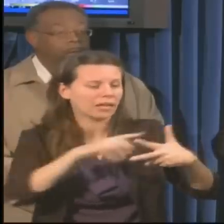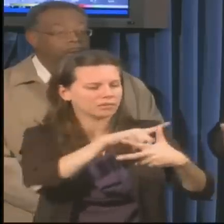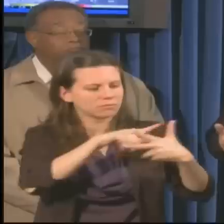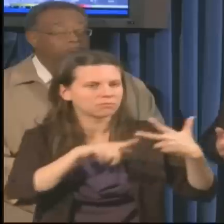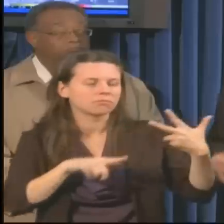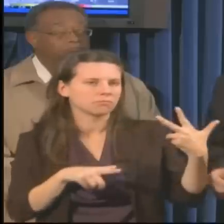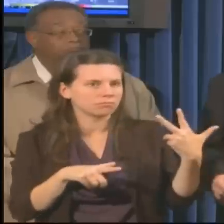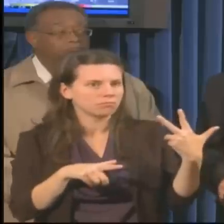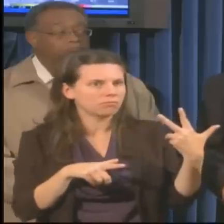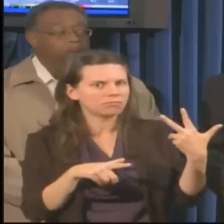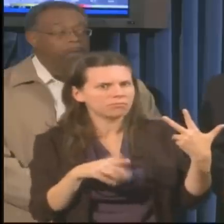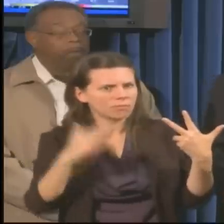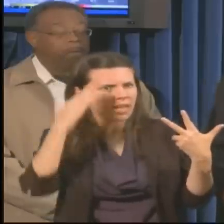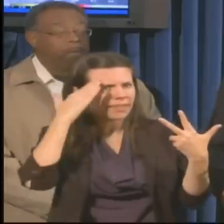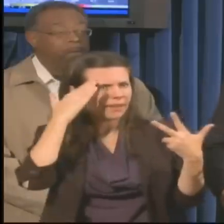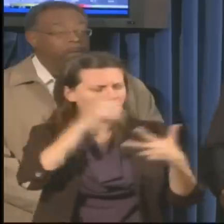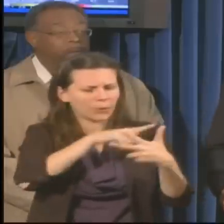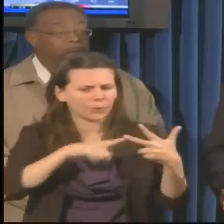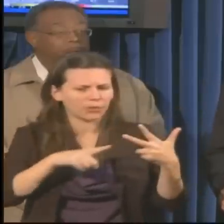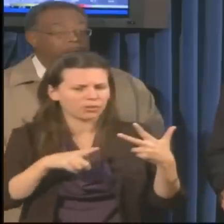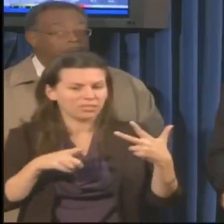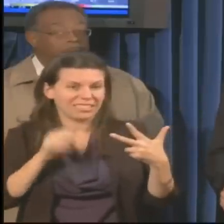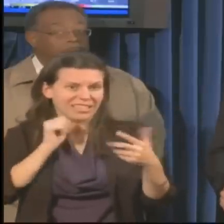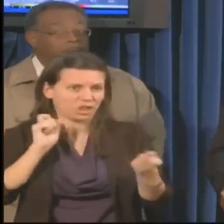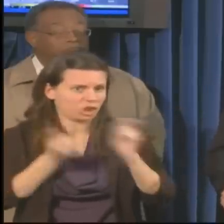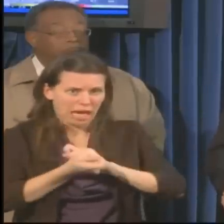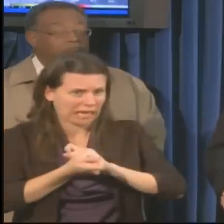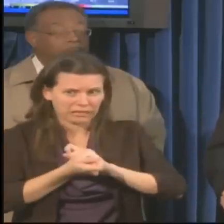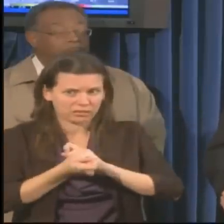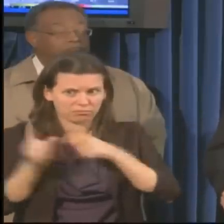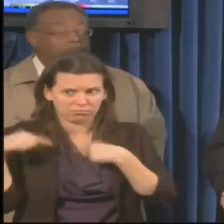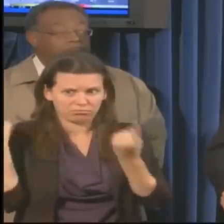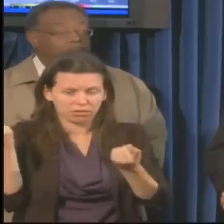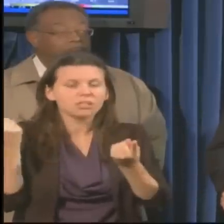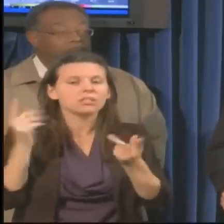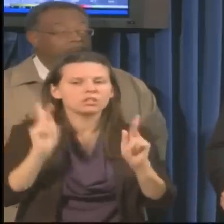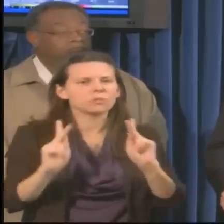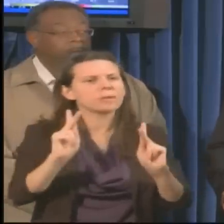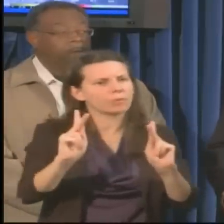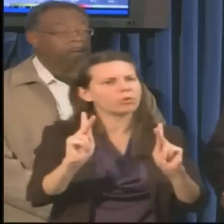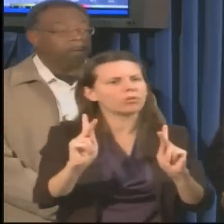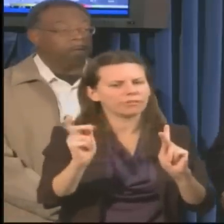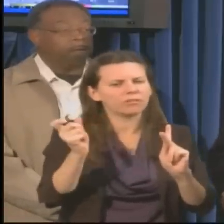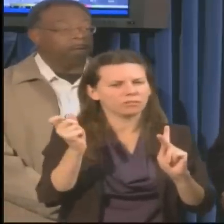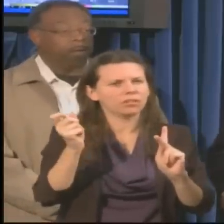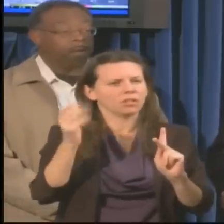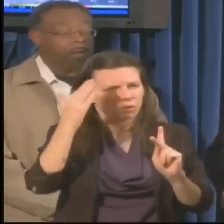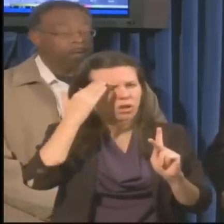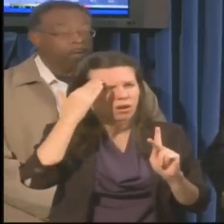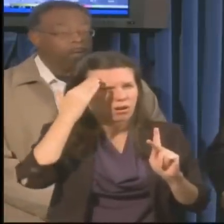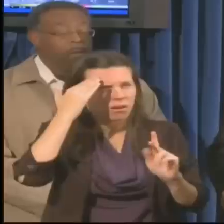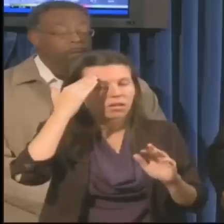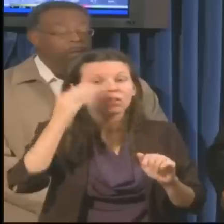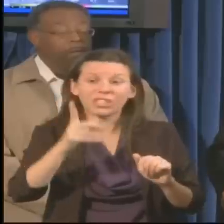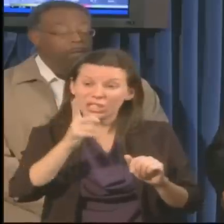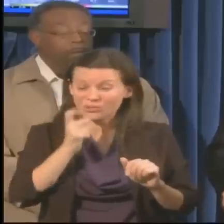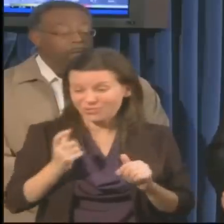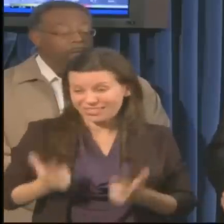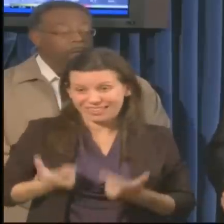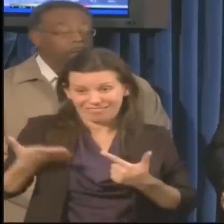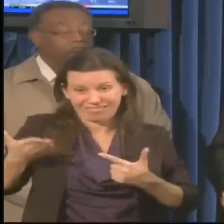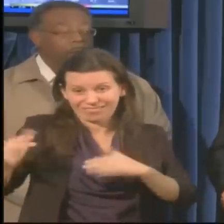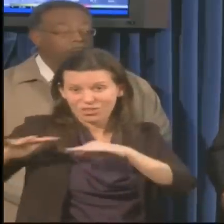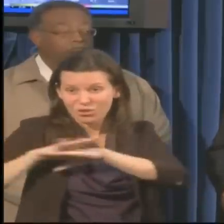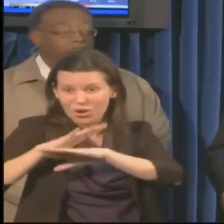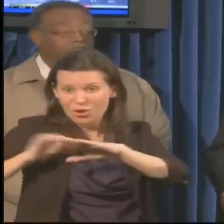be. That really hasn't changed much. And so people have had a while to understand what those are going to be. I think the people living along the coast,